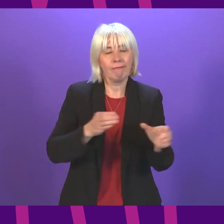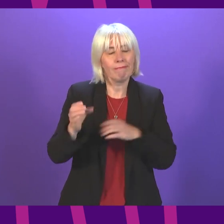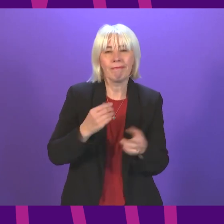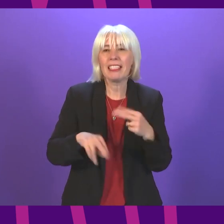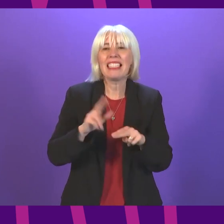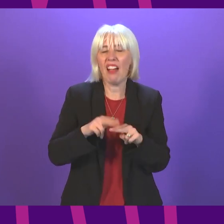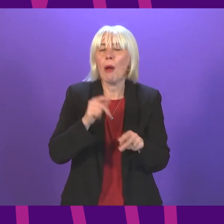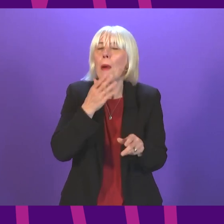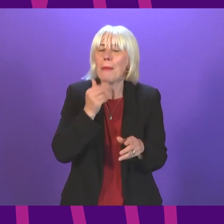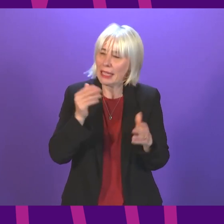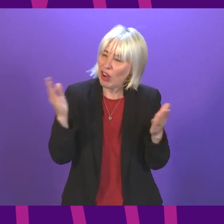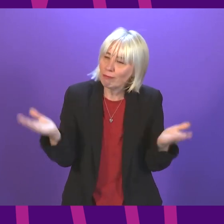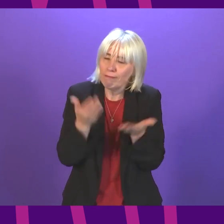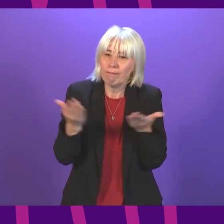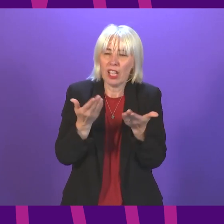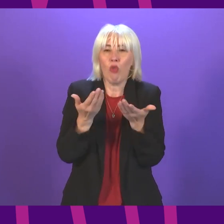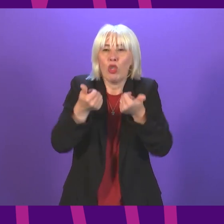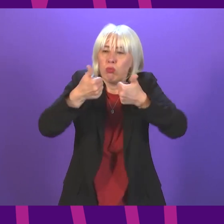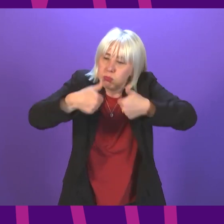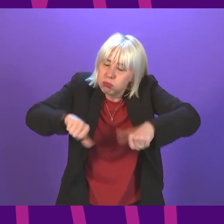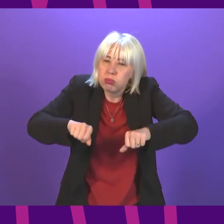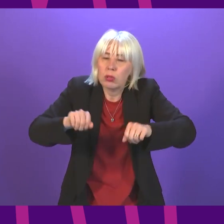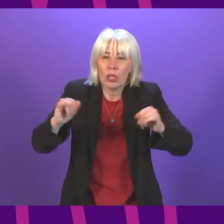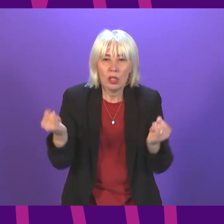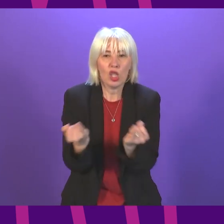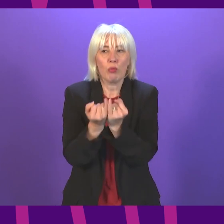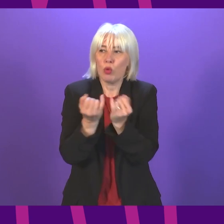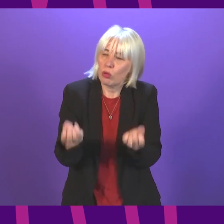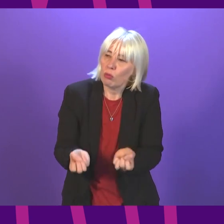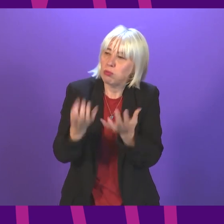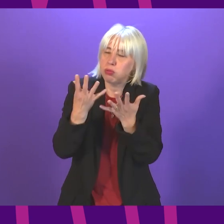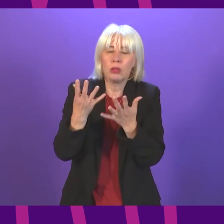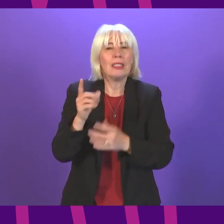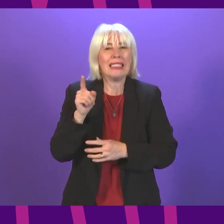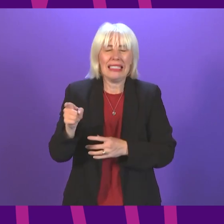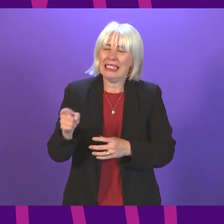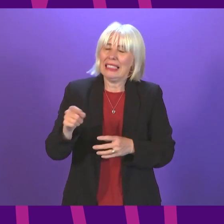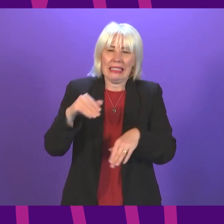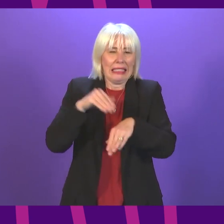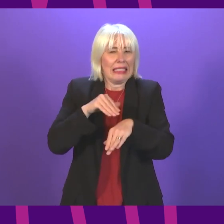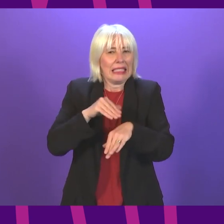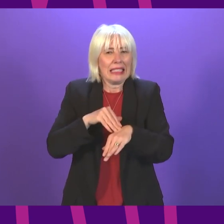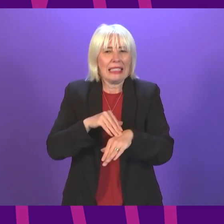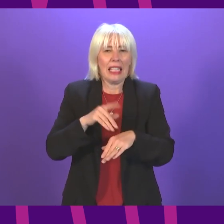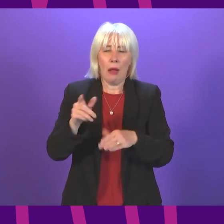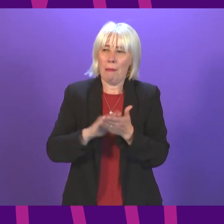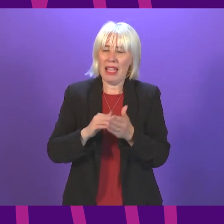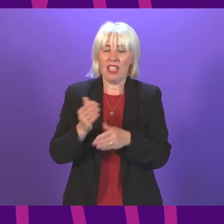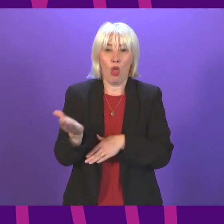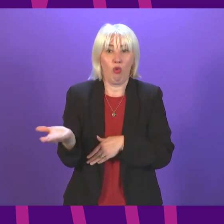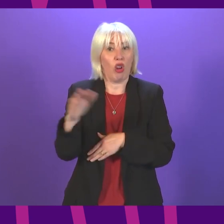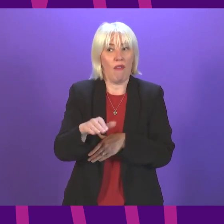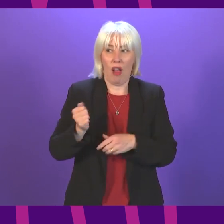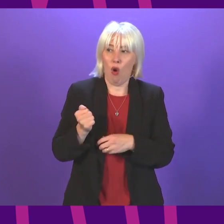encourage settlement of this dispute. Any cancellations as a result of industrial action not only have the potential to undermine the recovery of our rail